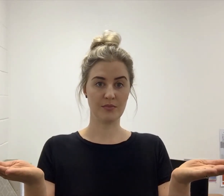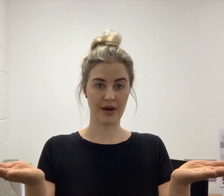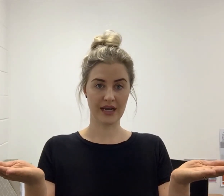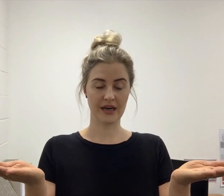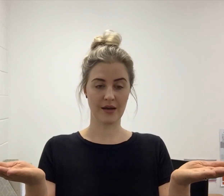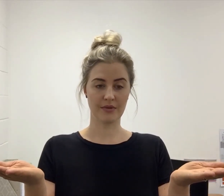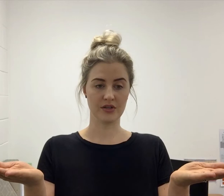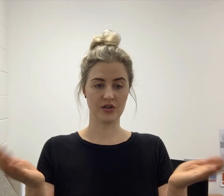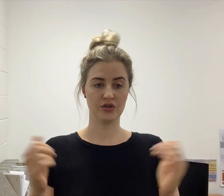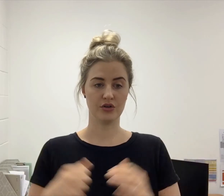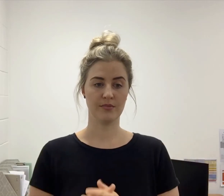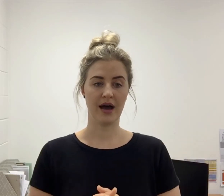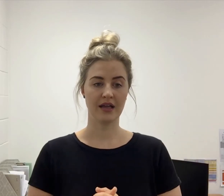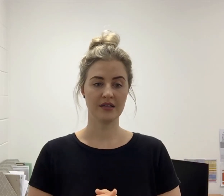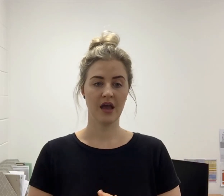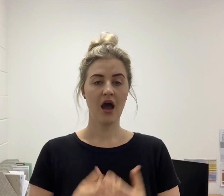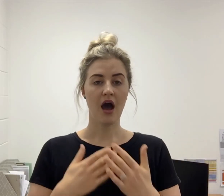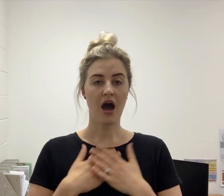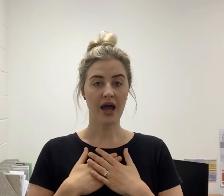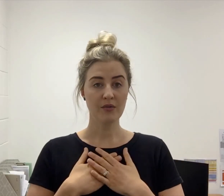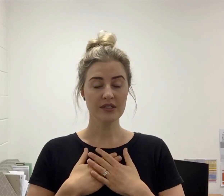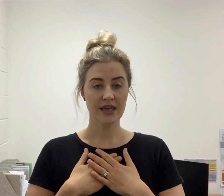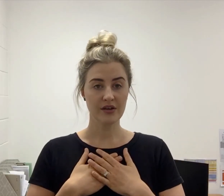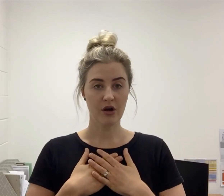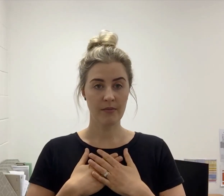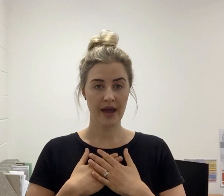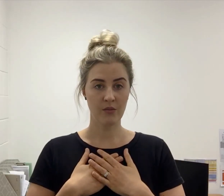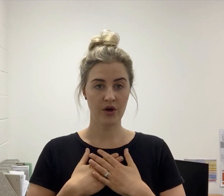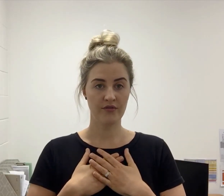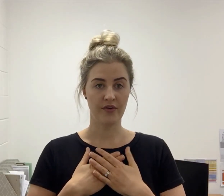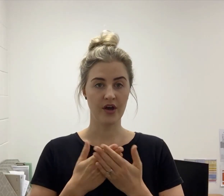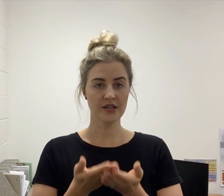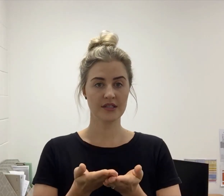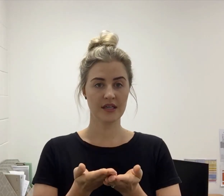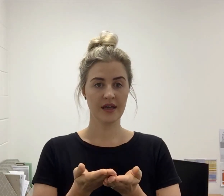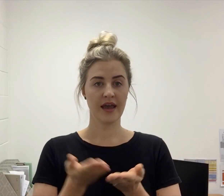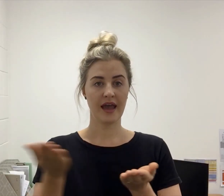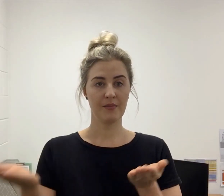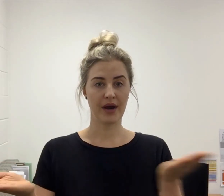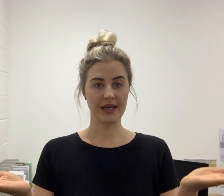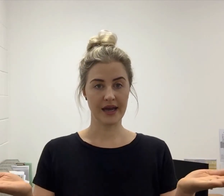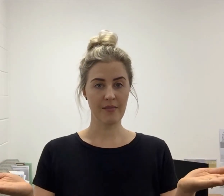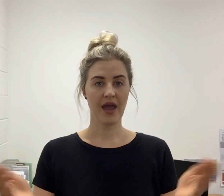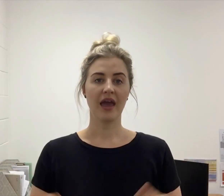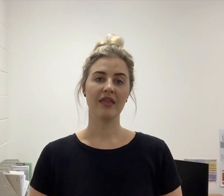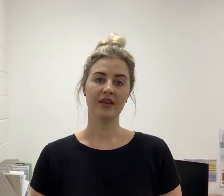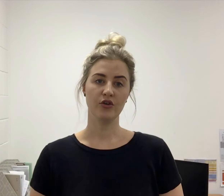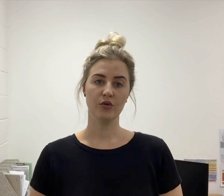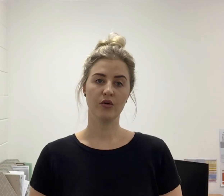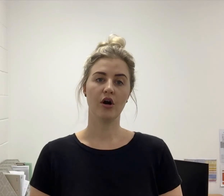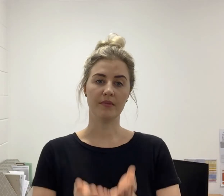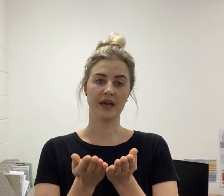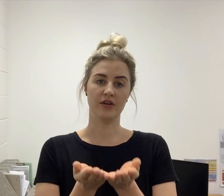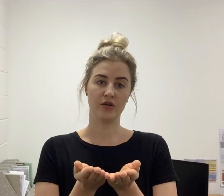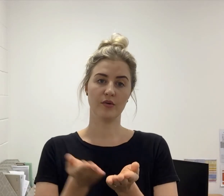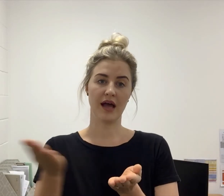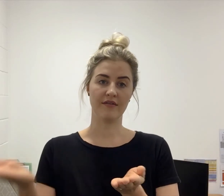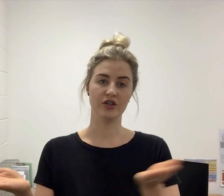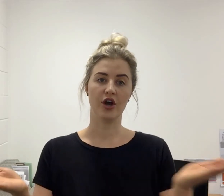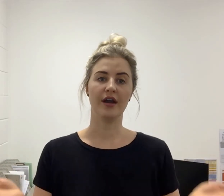break it up into the two parts. I will say the compound word first and break it up and then you will copy and you will have a turn